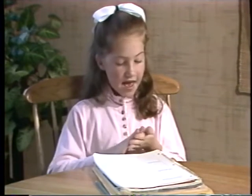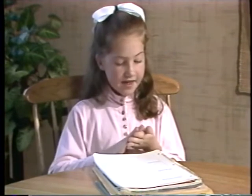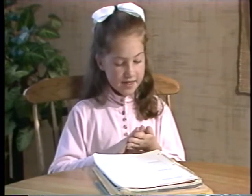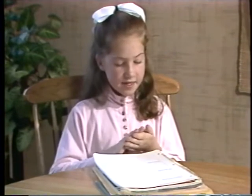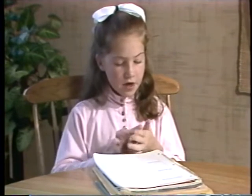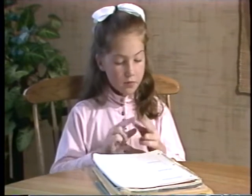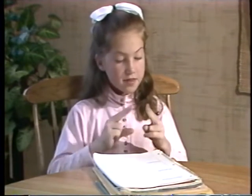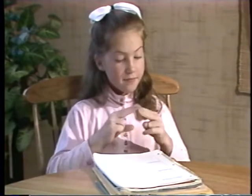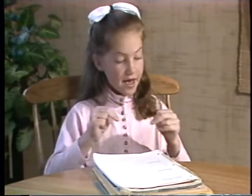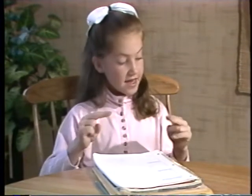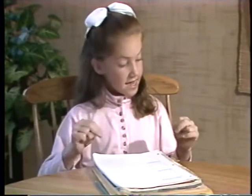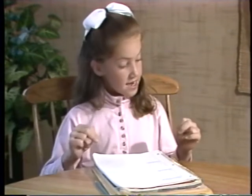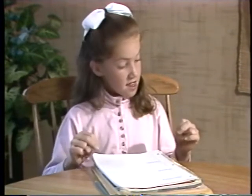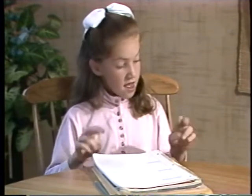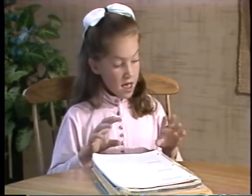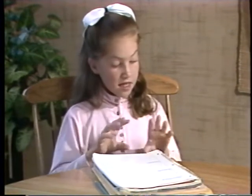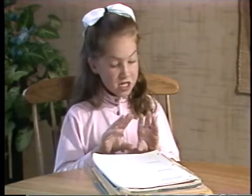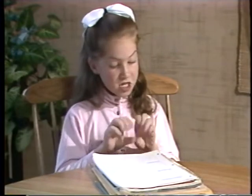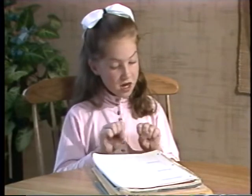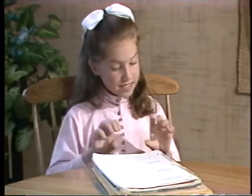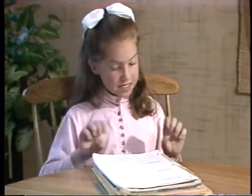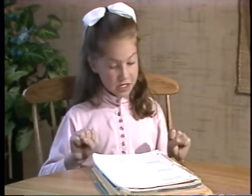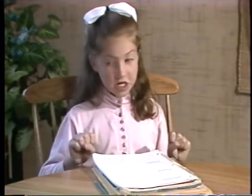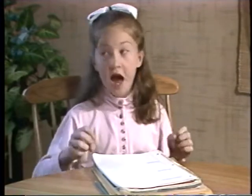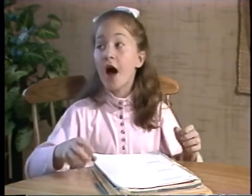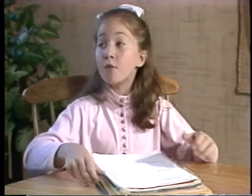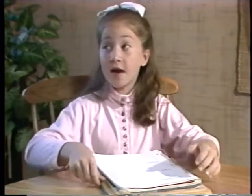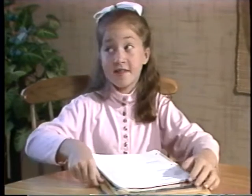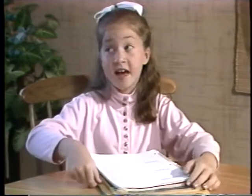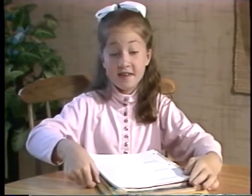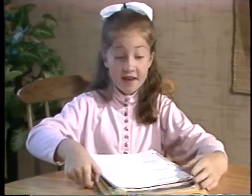with bacon and sausage. I'll write that down.